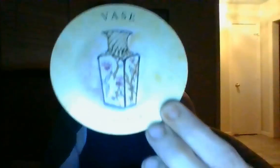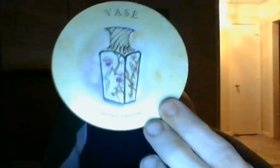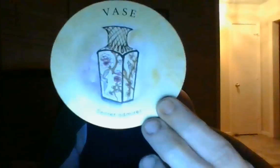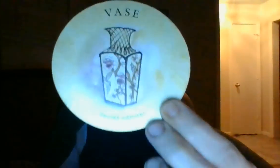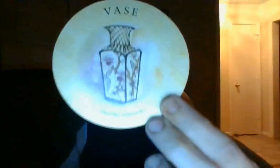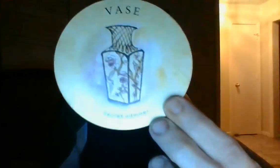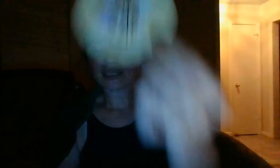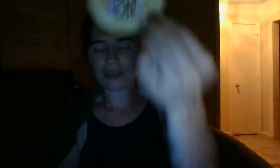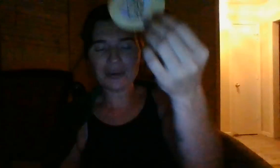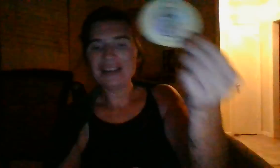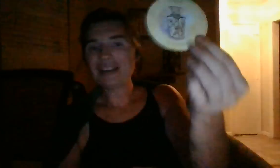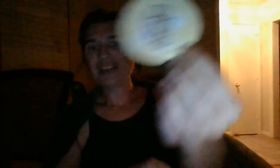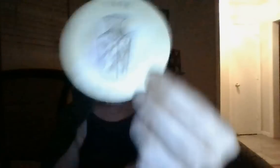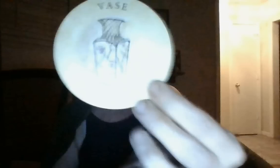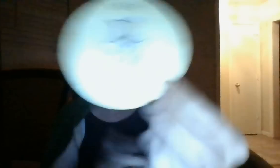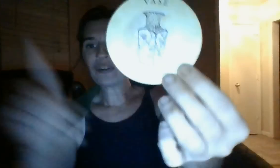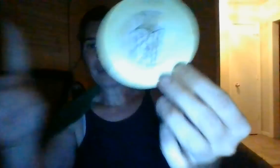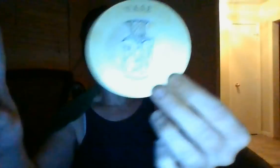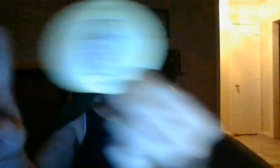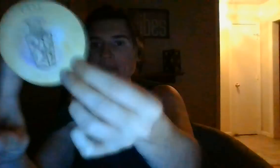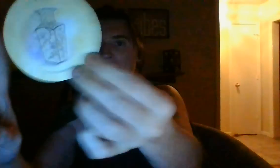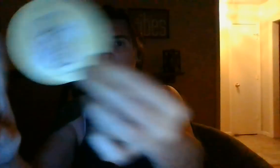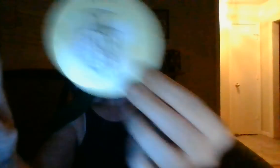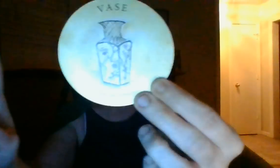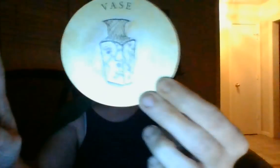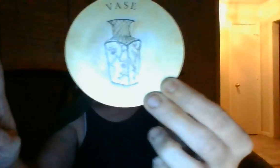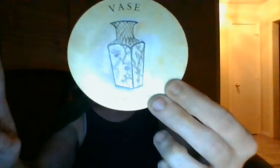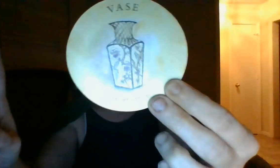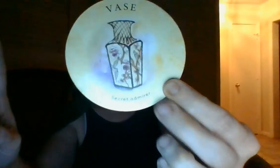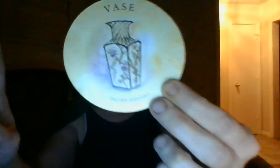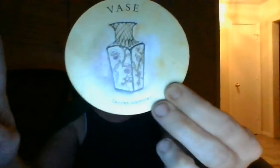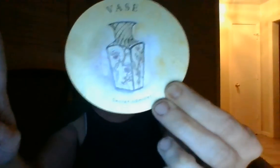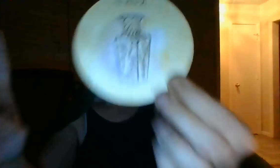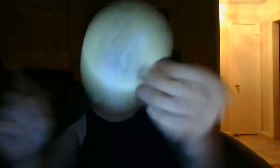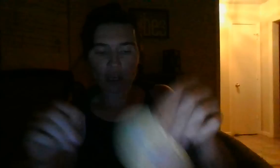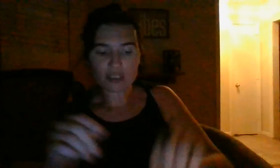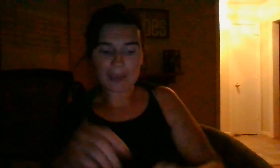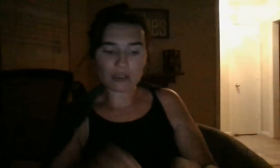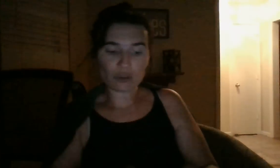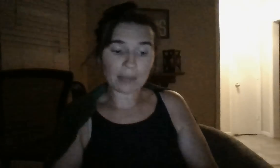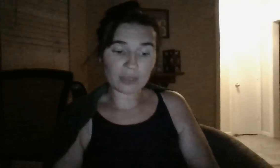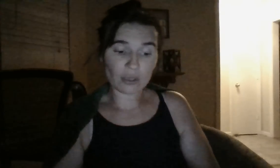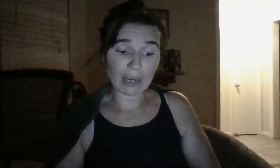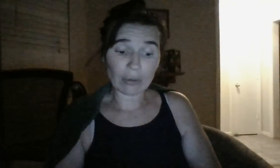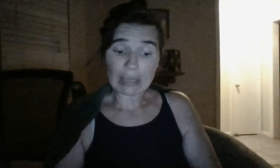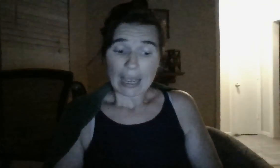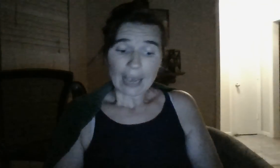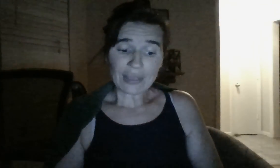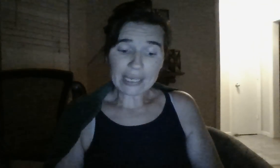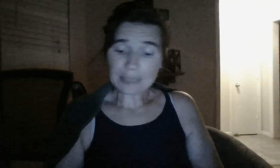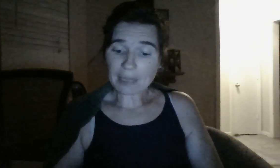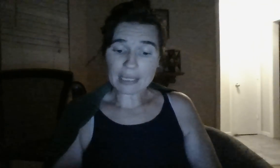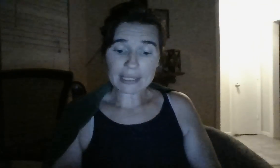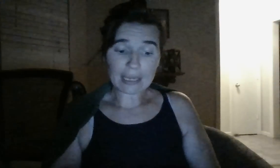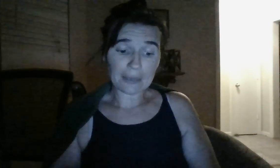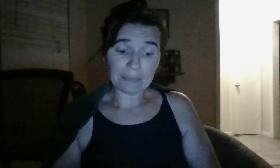impressed as hell. So, your secret admirer, ma'am, is about to be impressed as hell. Their jaw is about to drop to the ground. I think it's because, um.